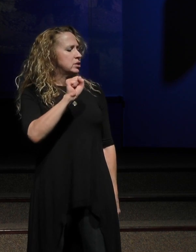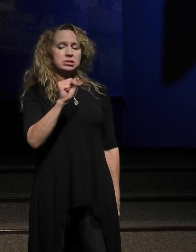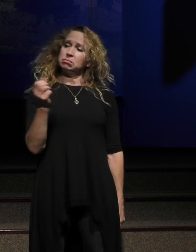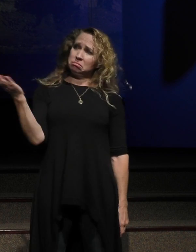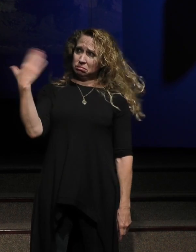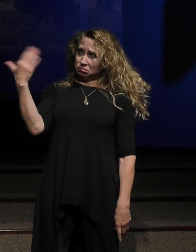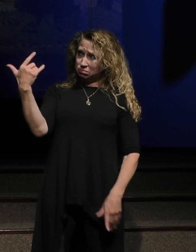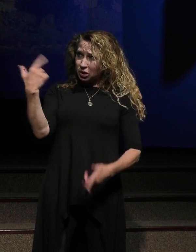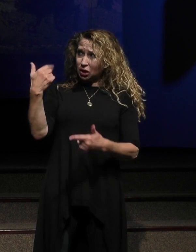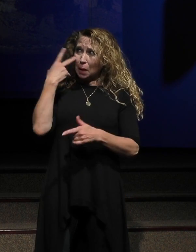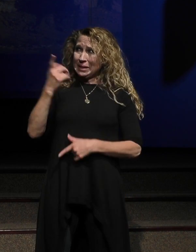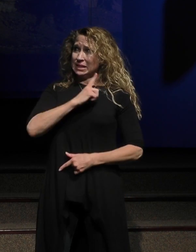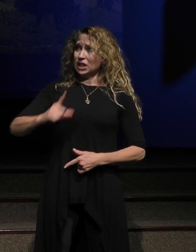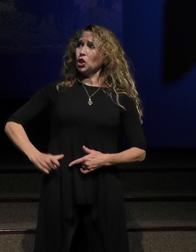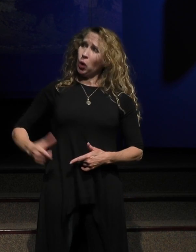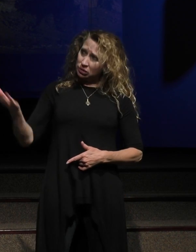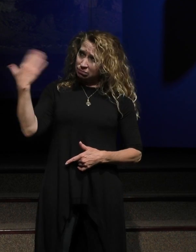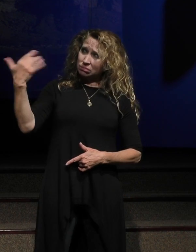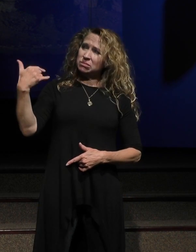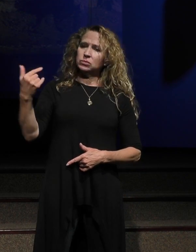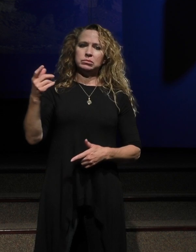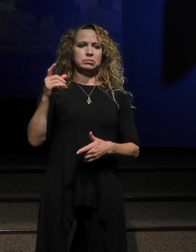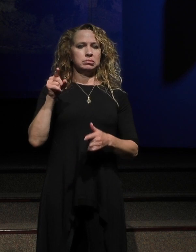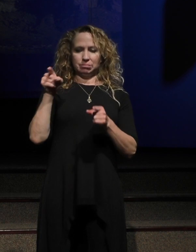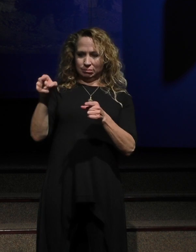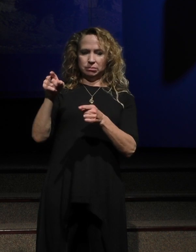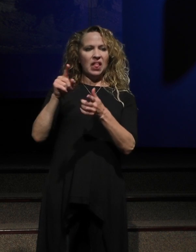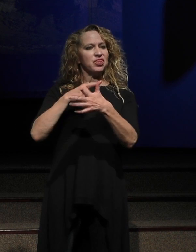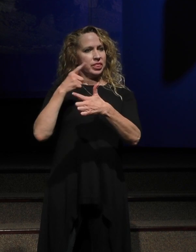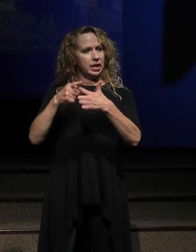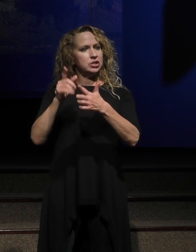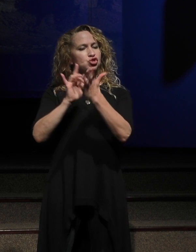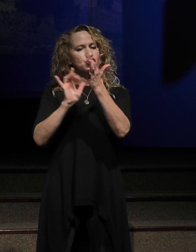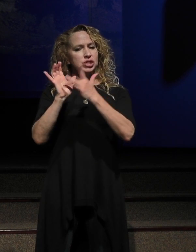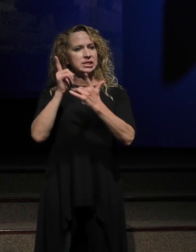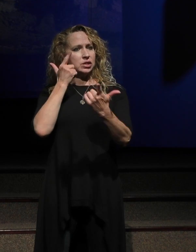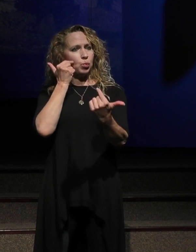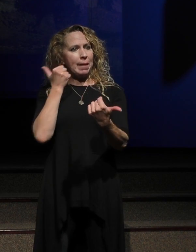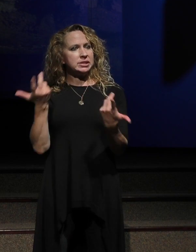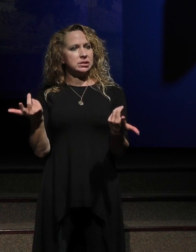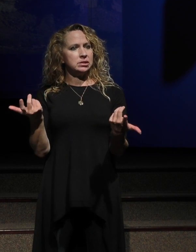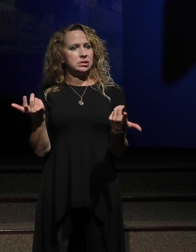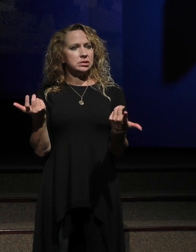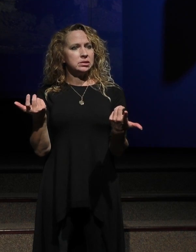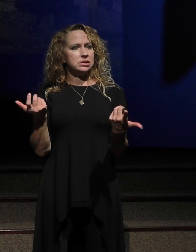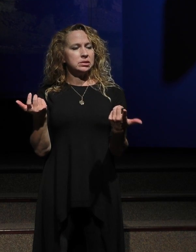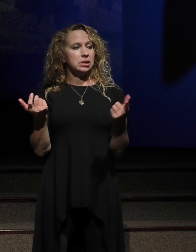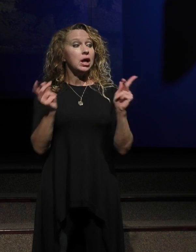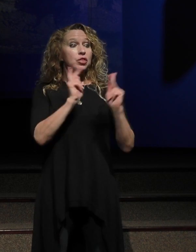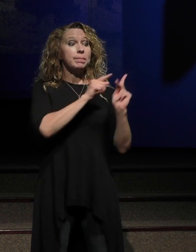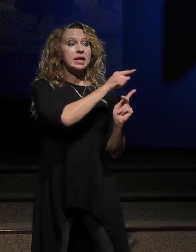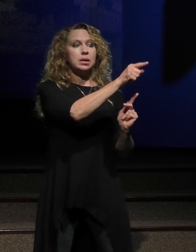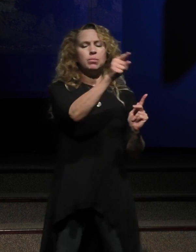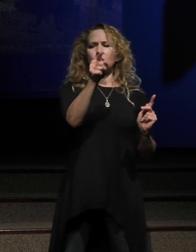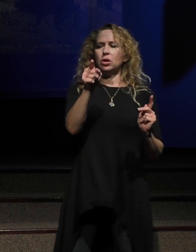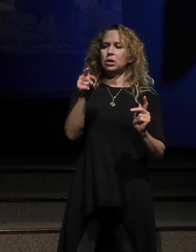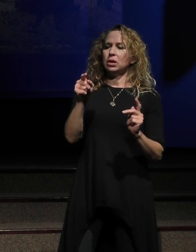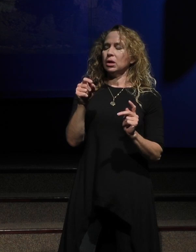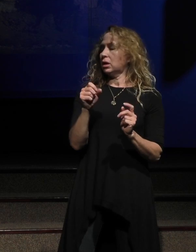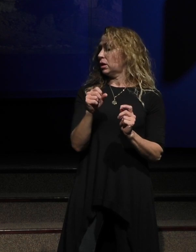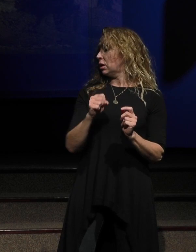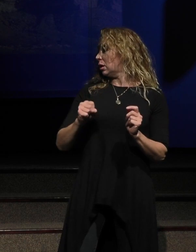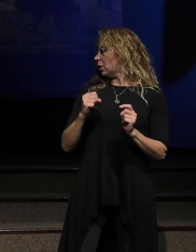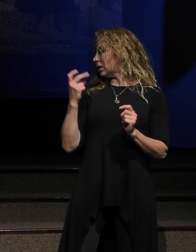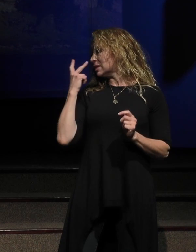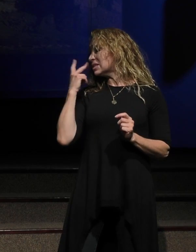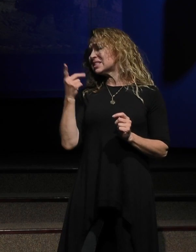come and see. Jesus, then Jesus wept. There it is right there. And the people who were standing nearby said, see how much Jesus